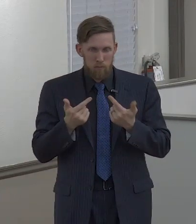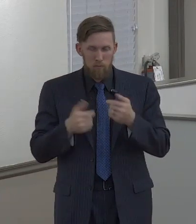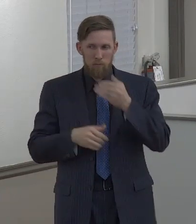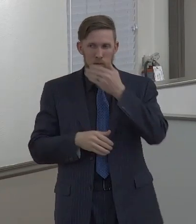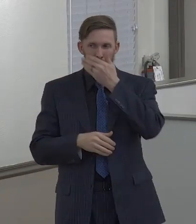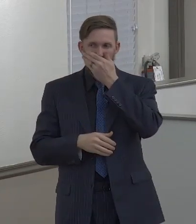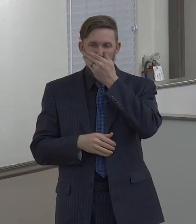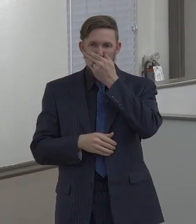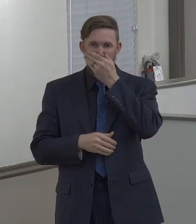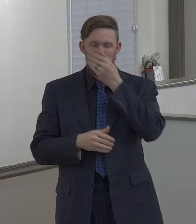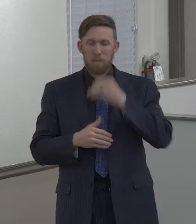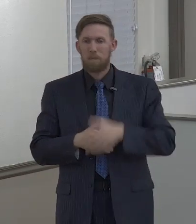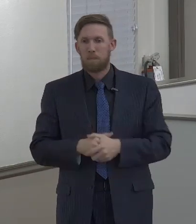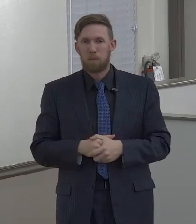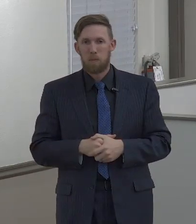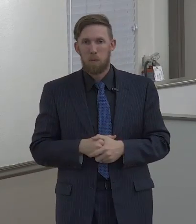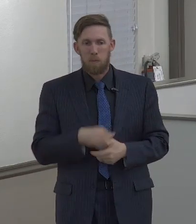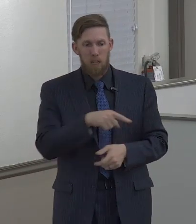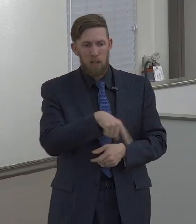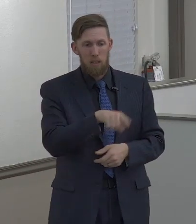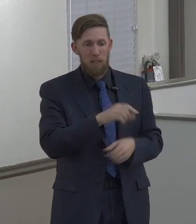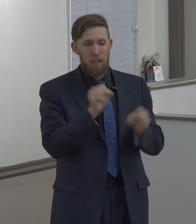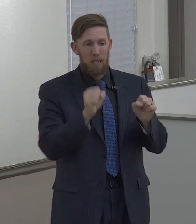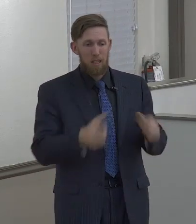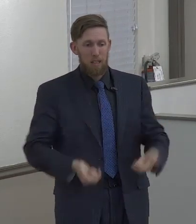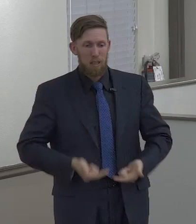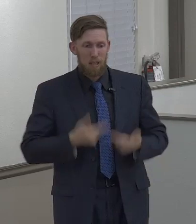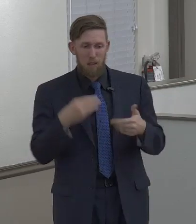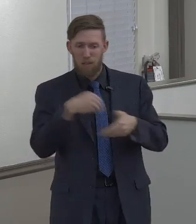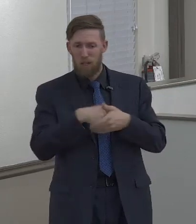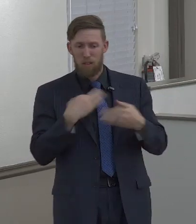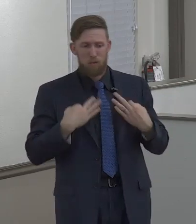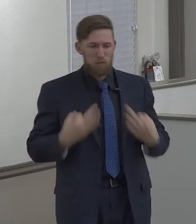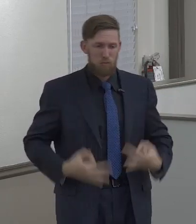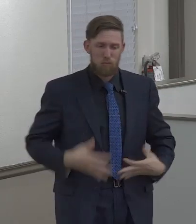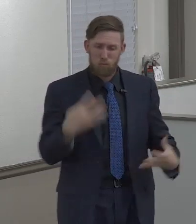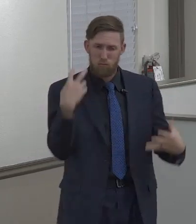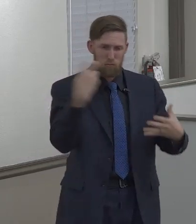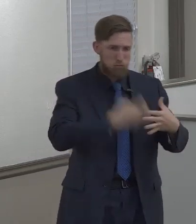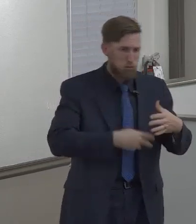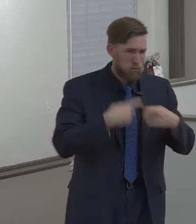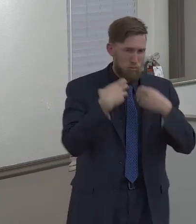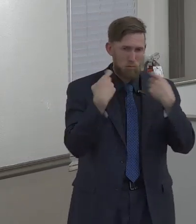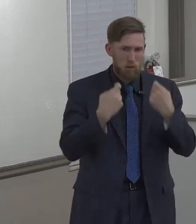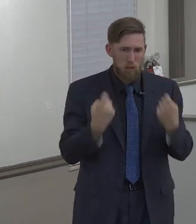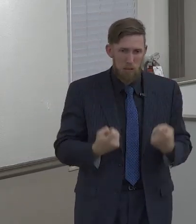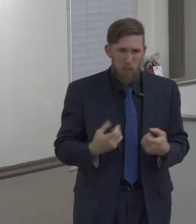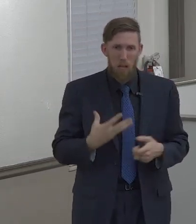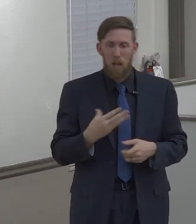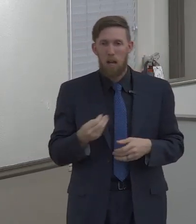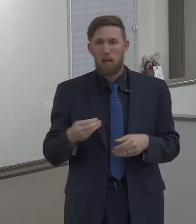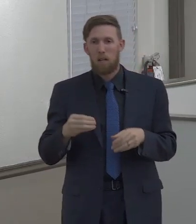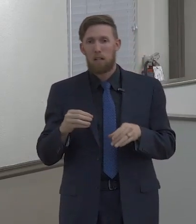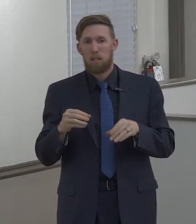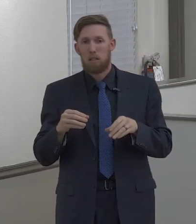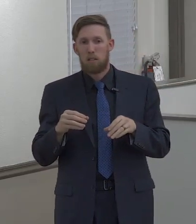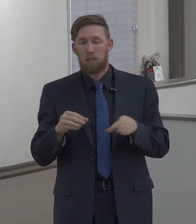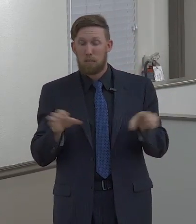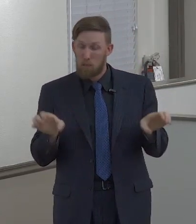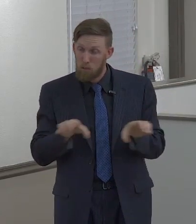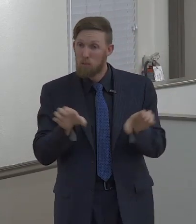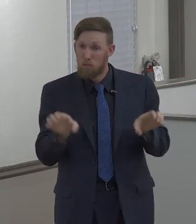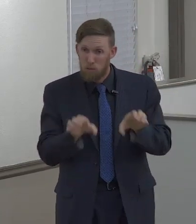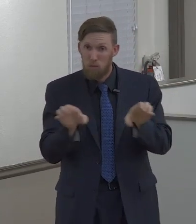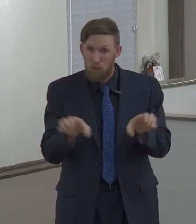they can live physically. They can carry on for a number of years